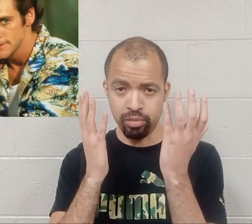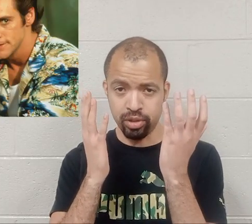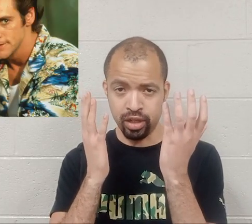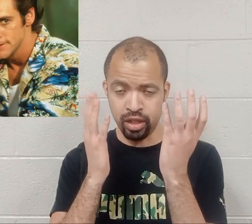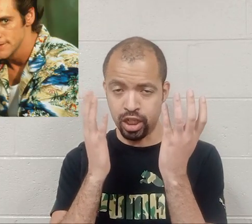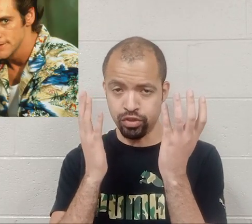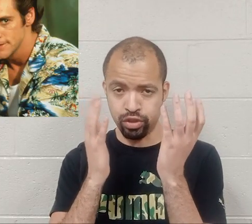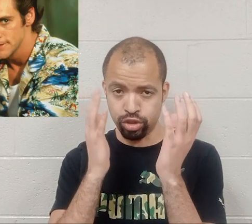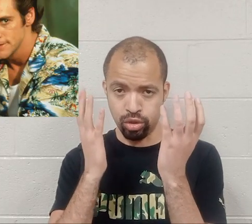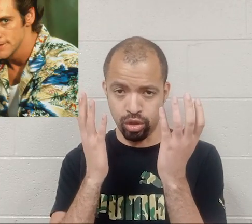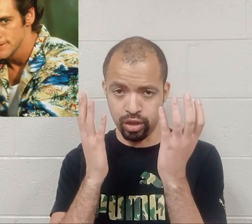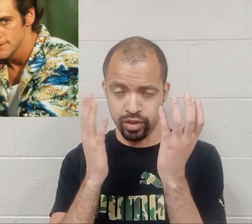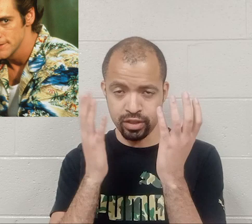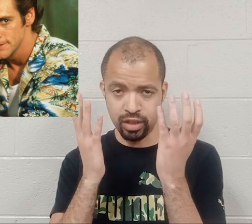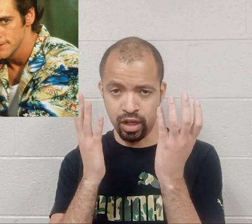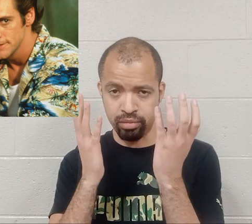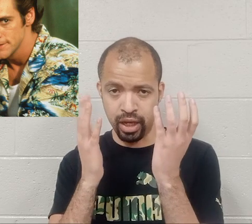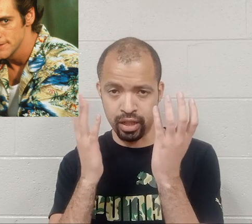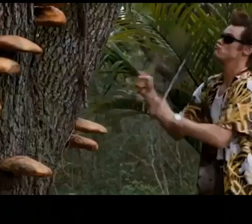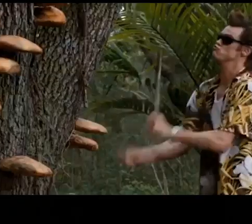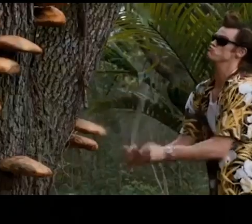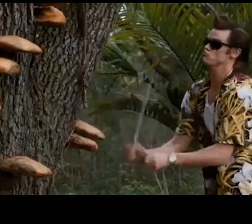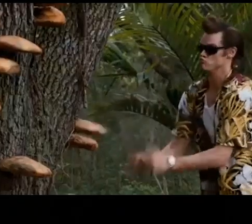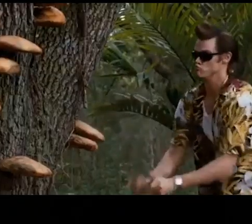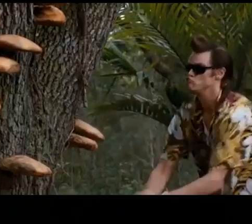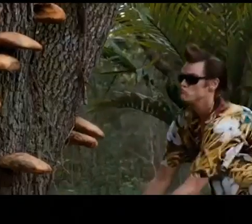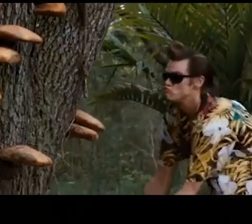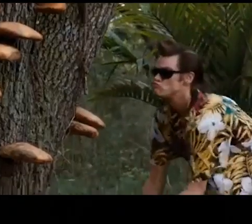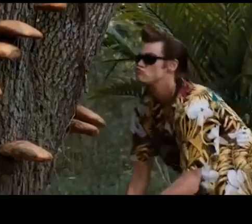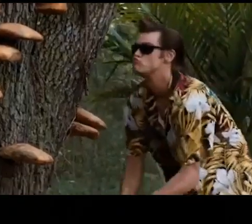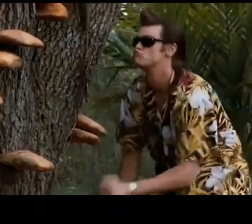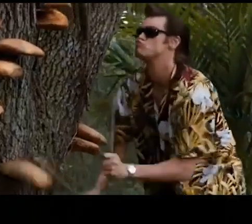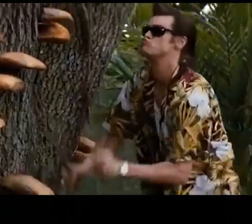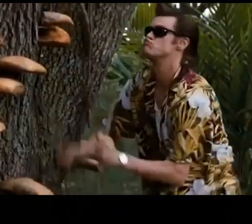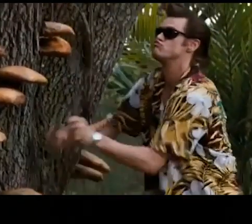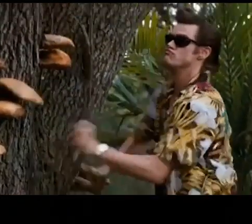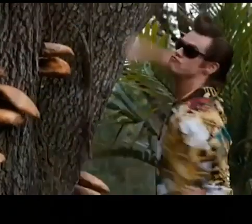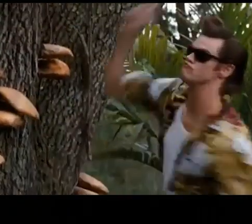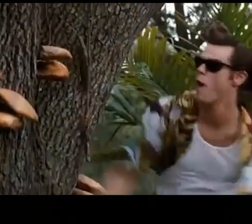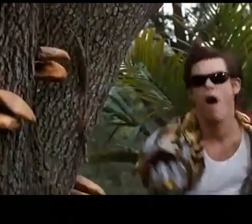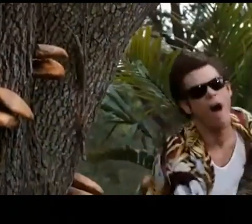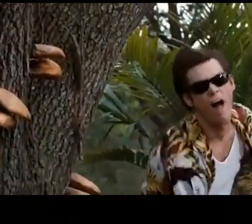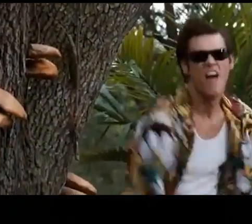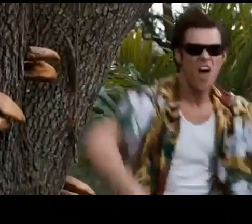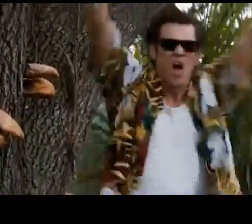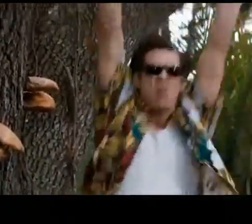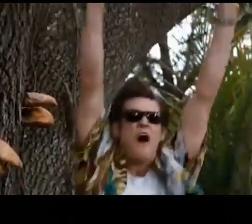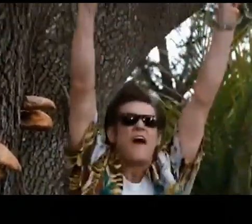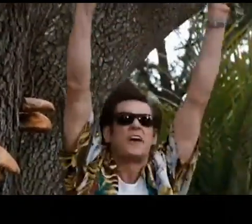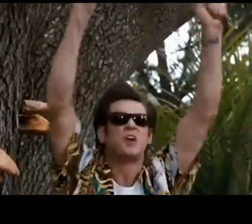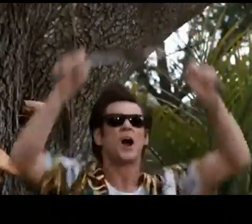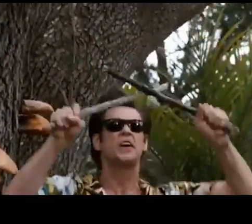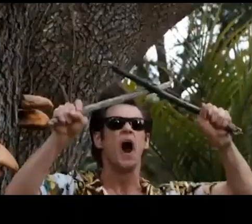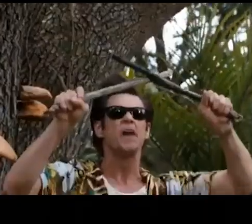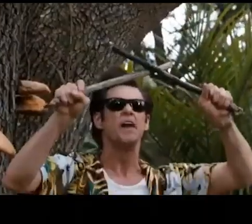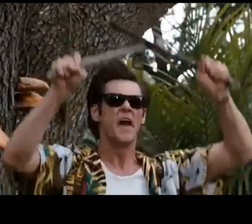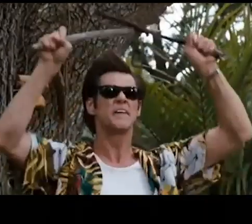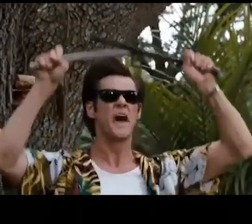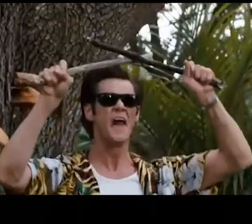playing Ace Ventura. This time, Ace, he's now in Africa. He has to find the great white bat. And then it does